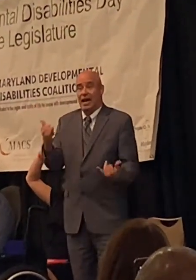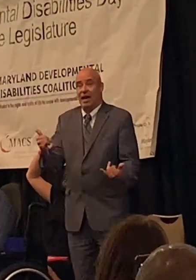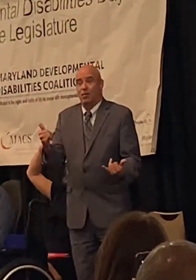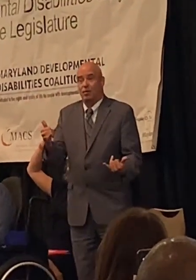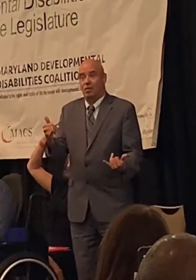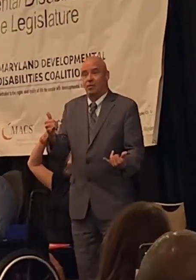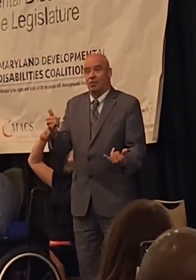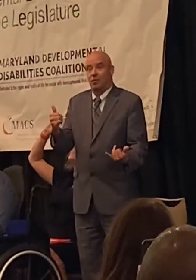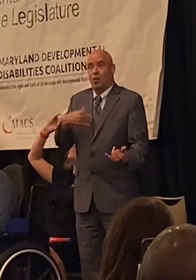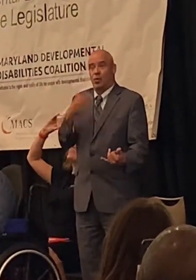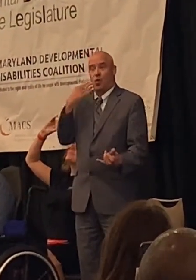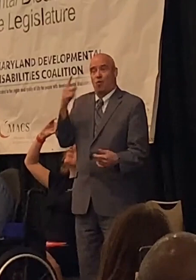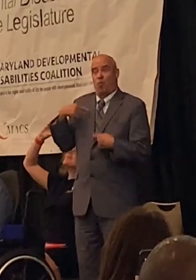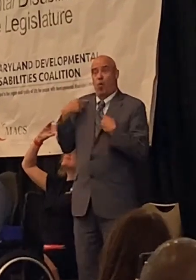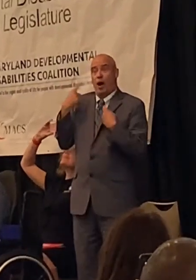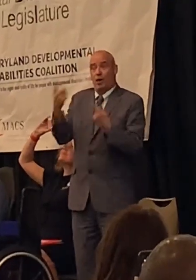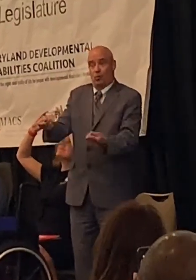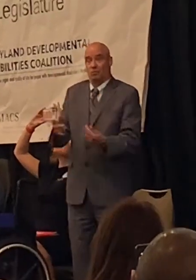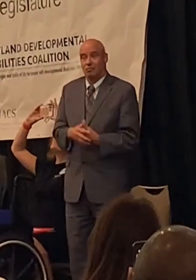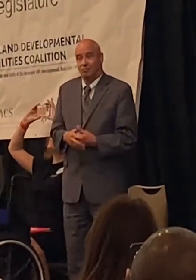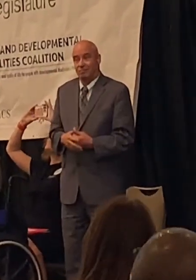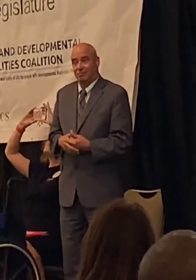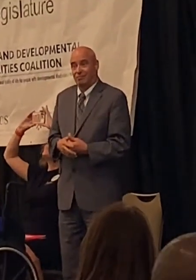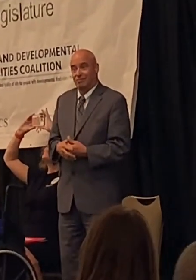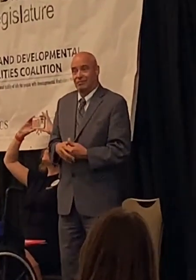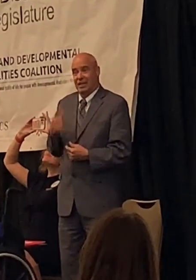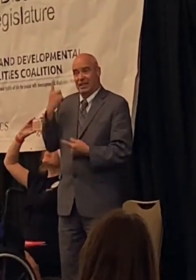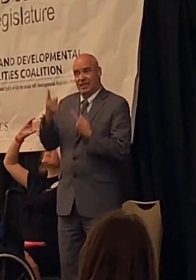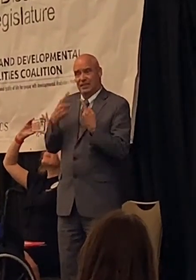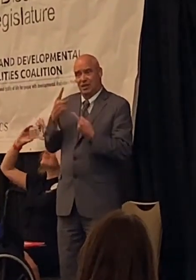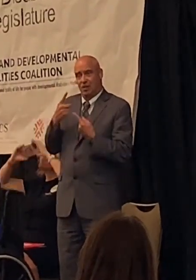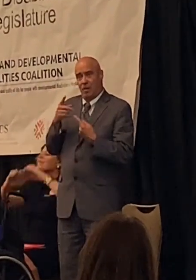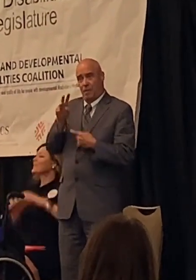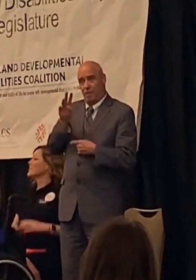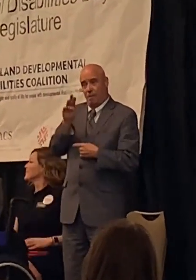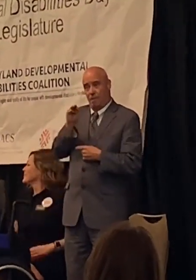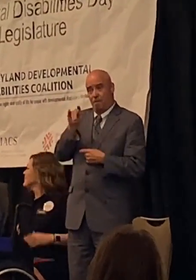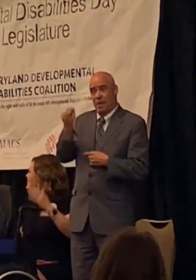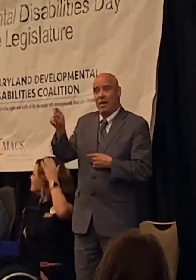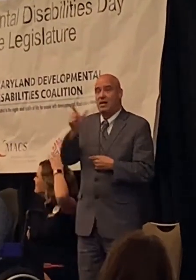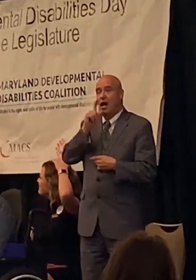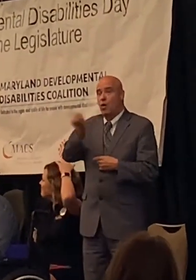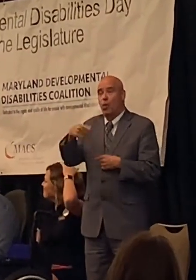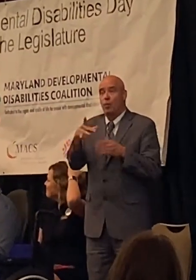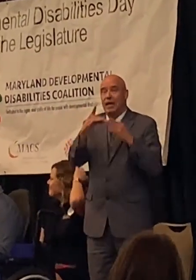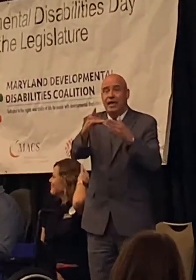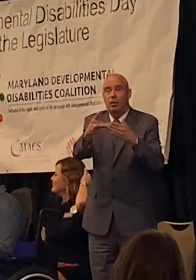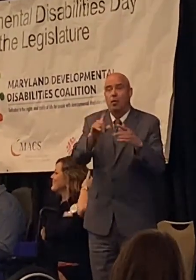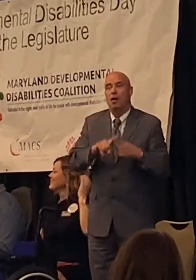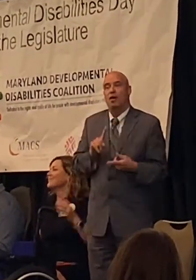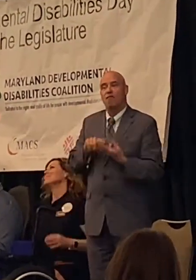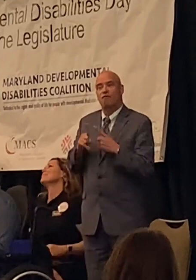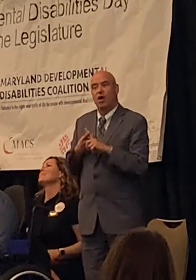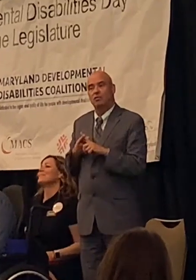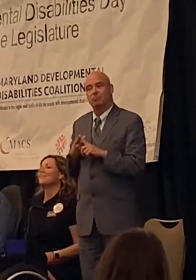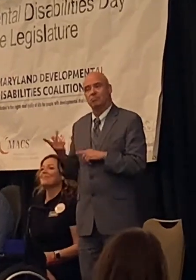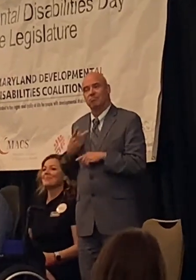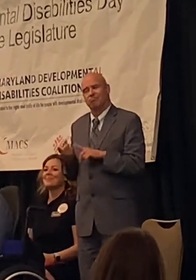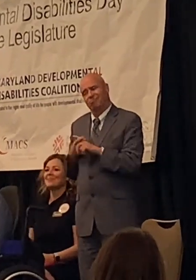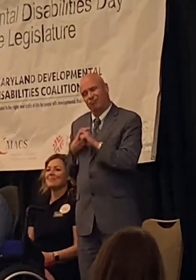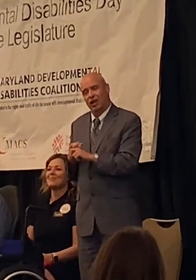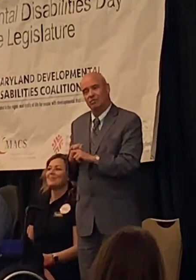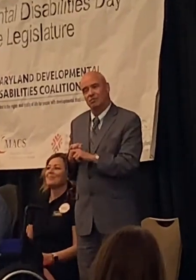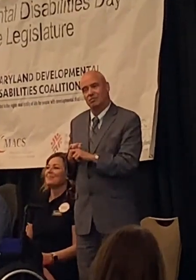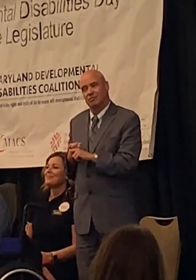have uh have known for a while and I consider Matt not only a leader but a friend to I'm Matt